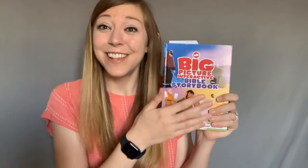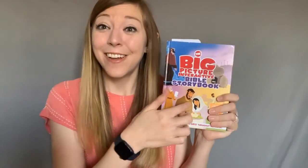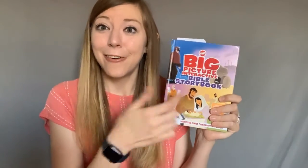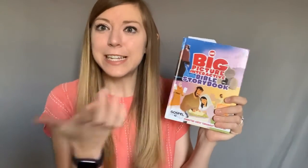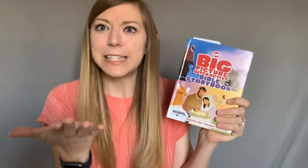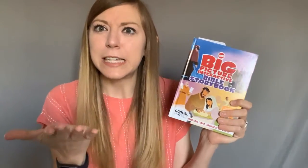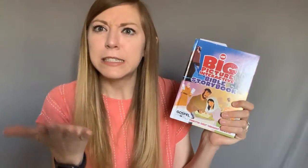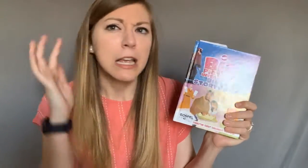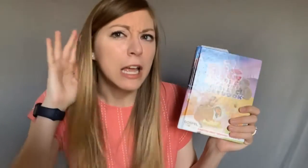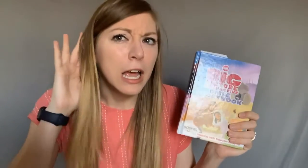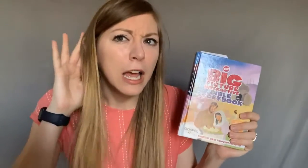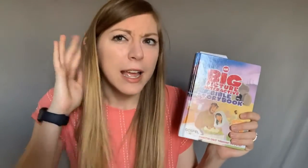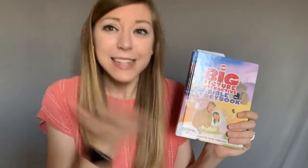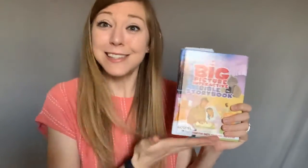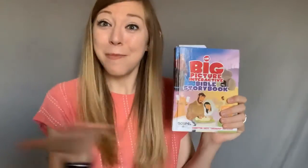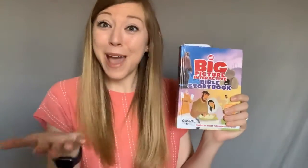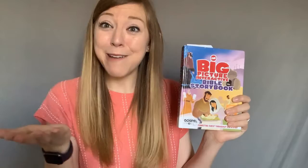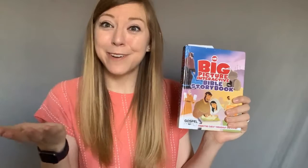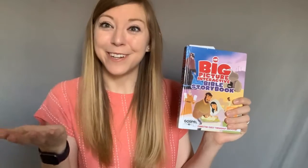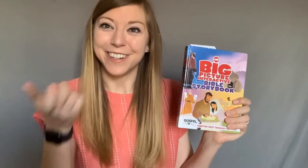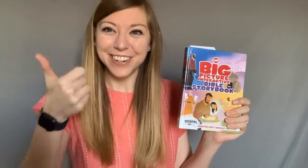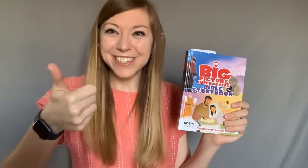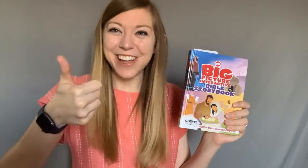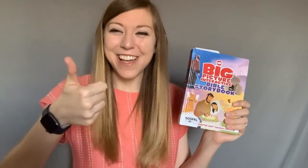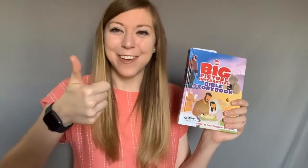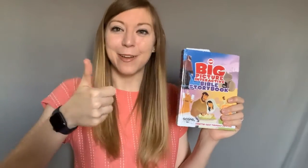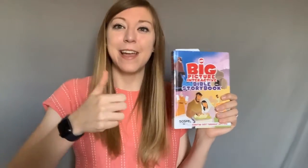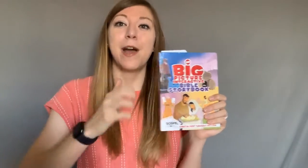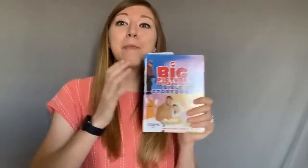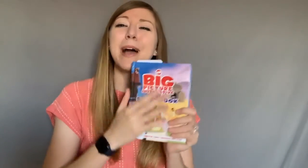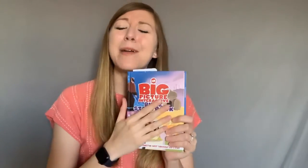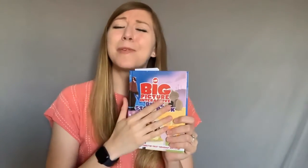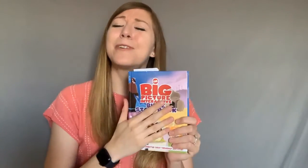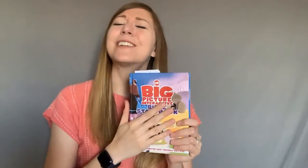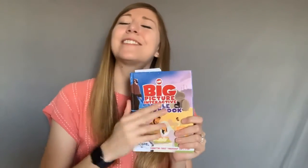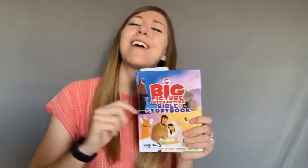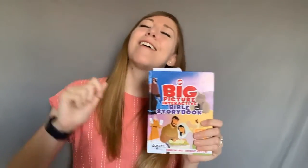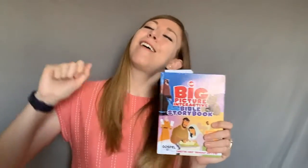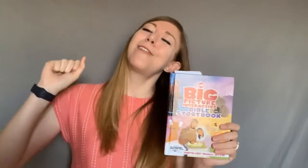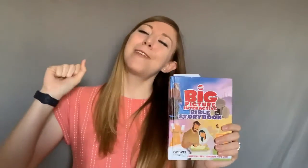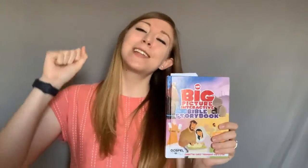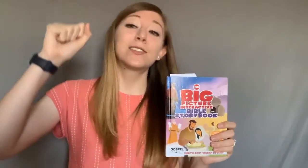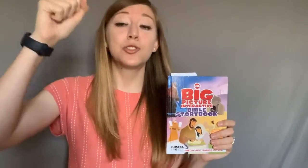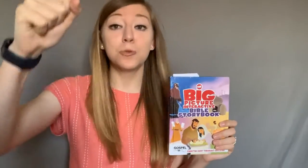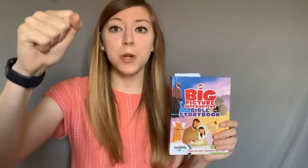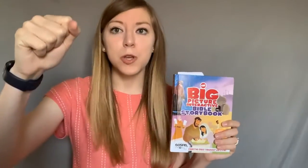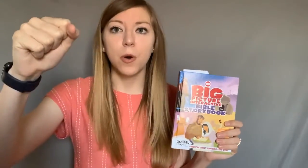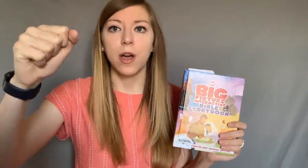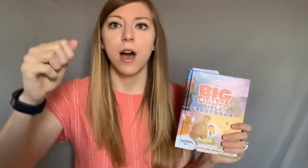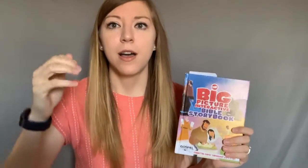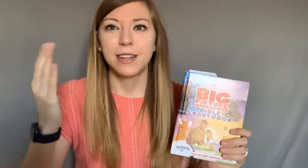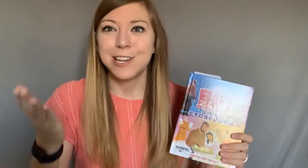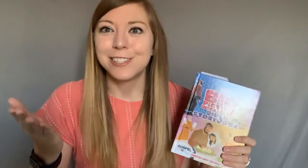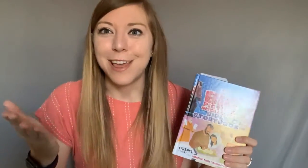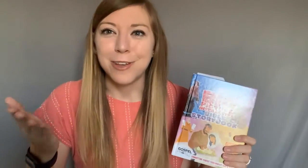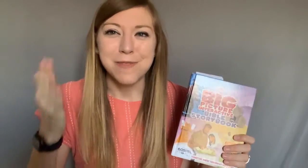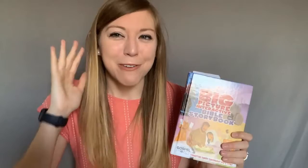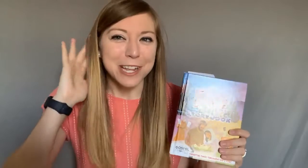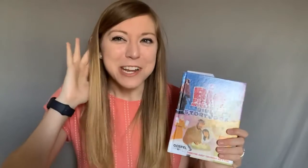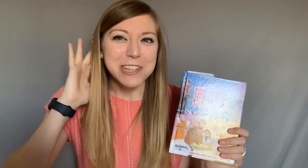what is this it's the bible great job bible words are always true can you say that with me I want to hear